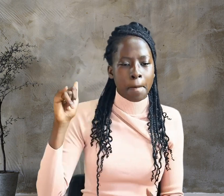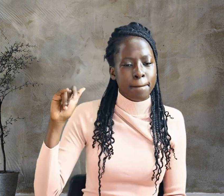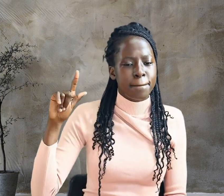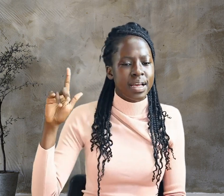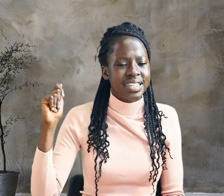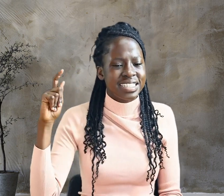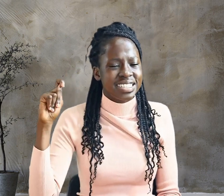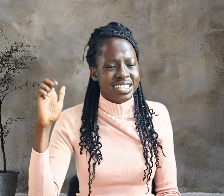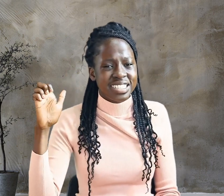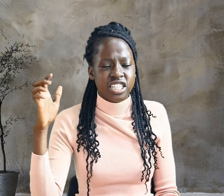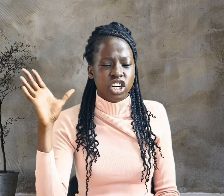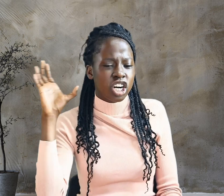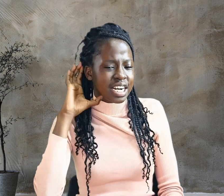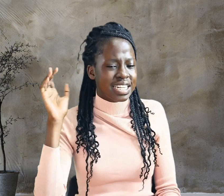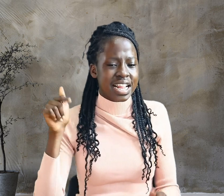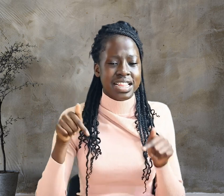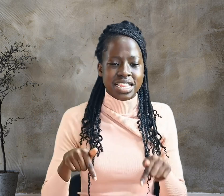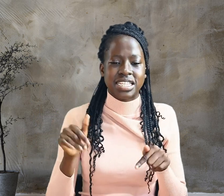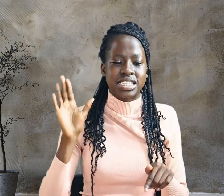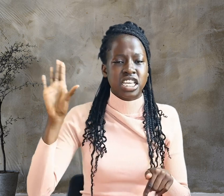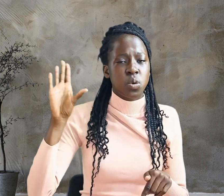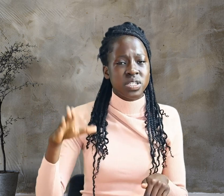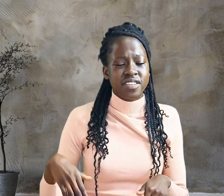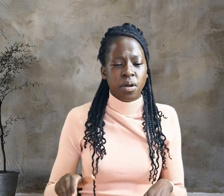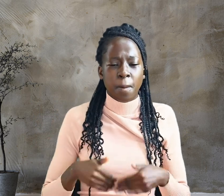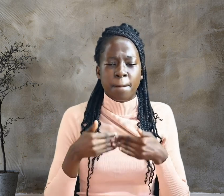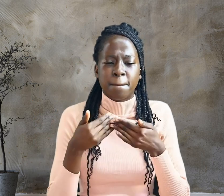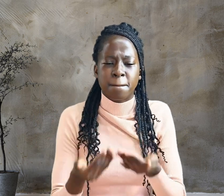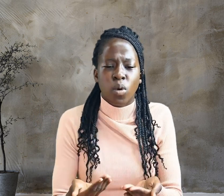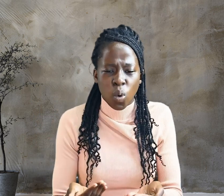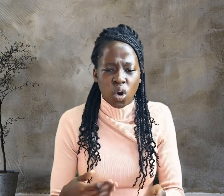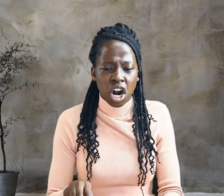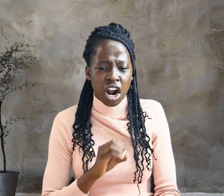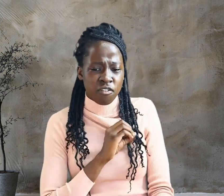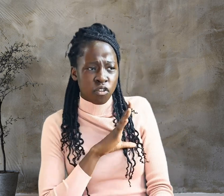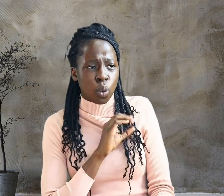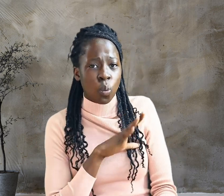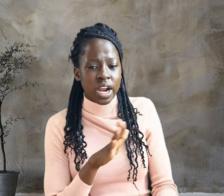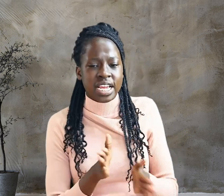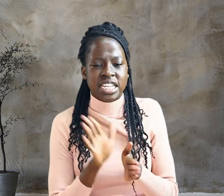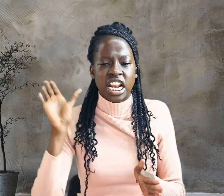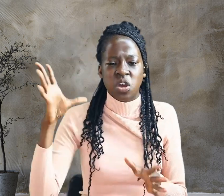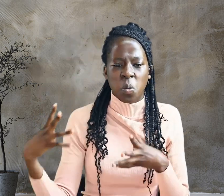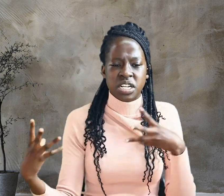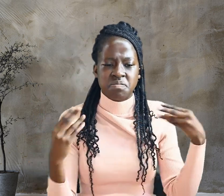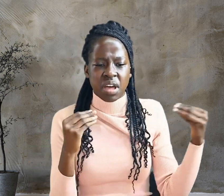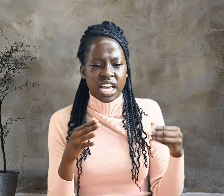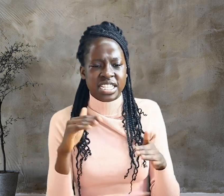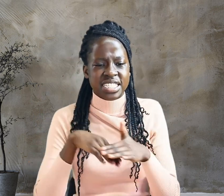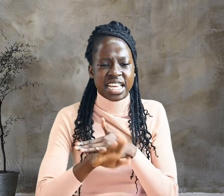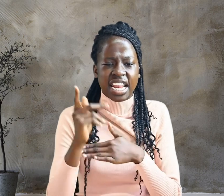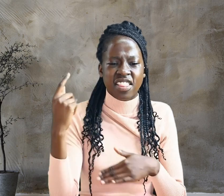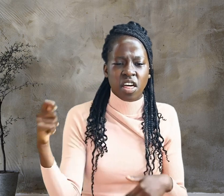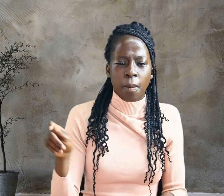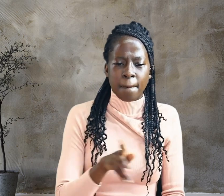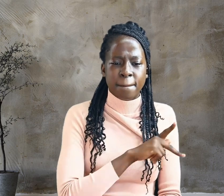When Pilate heard this, he was even more afraid, and he went back inside the palace.